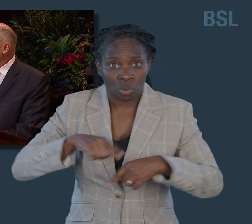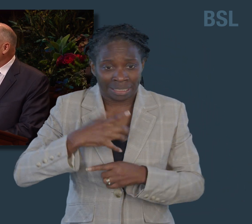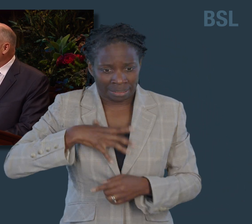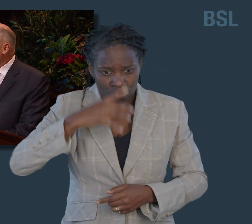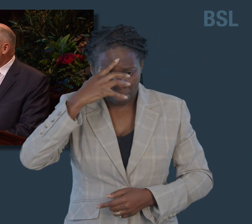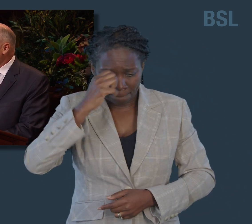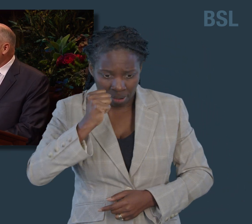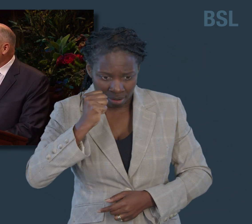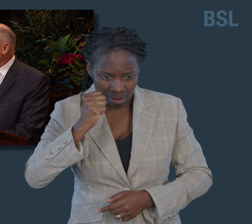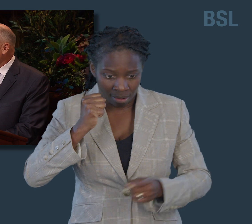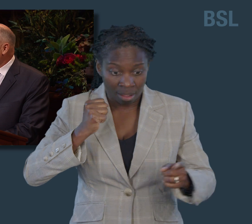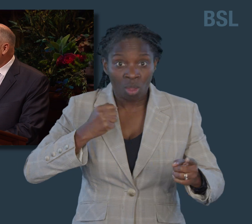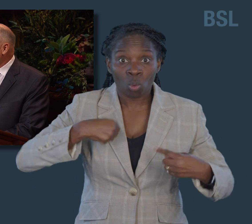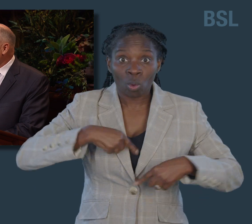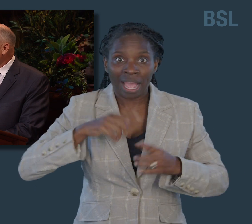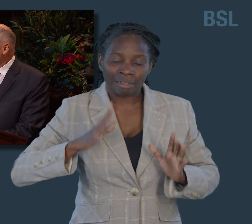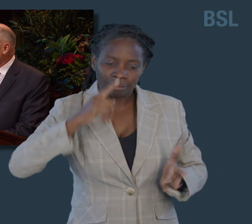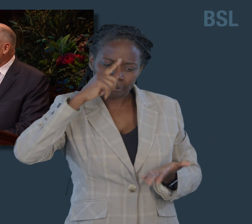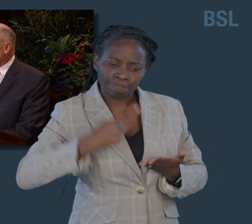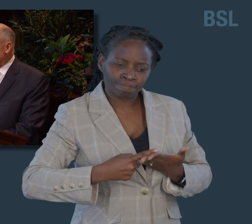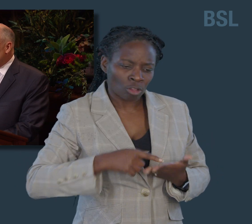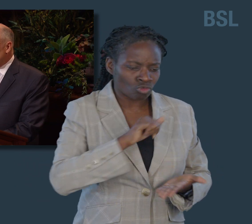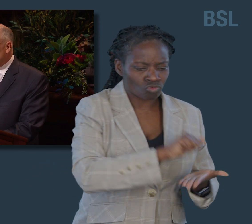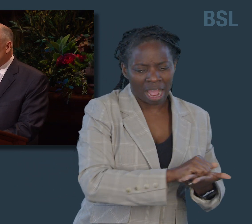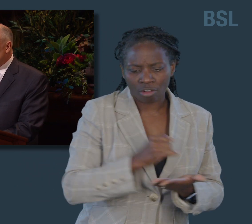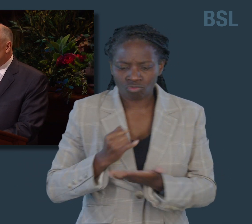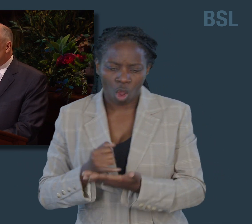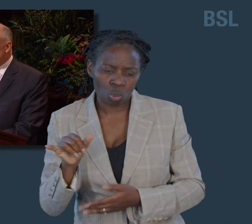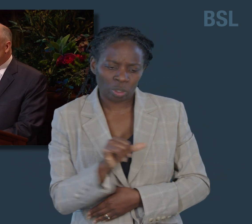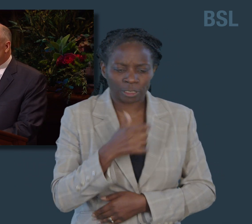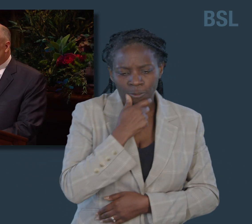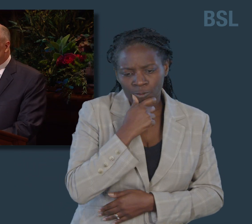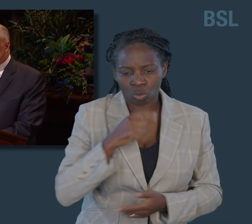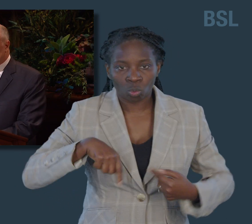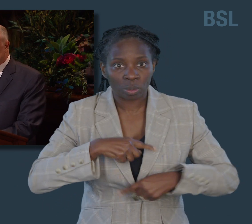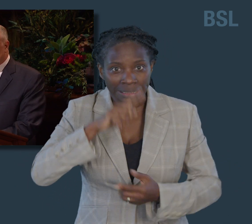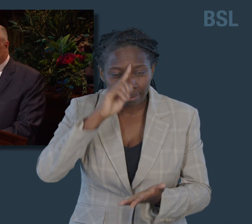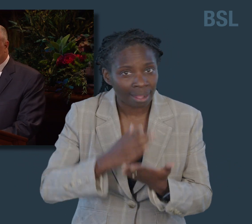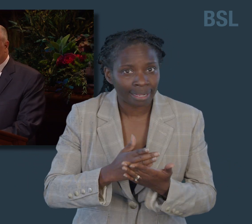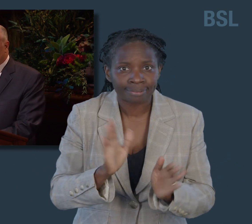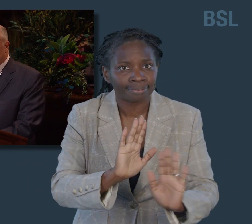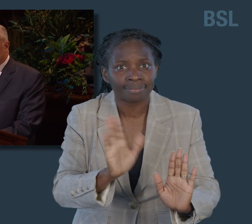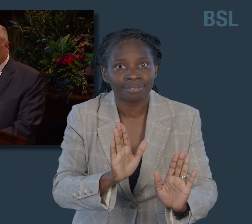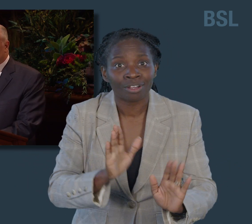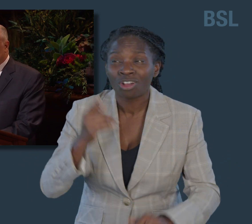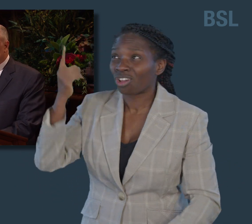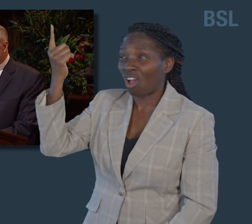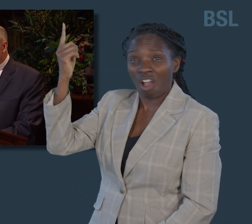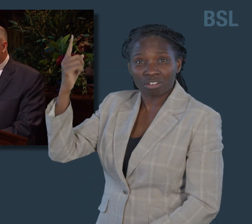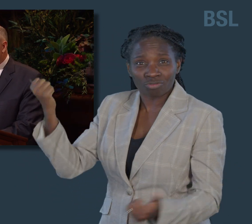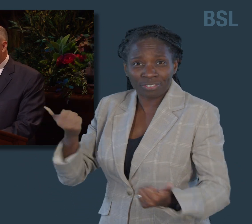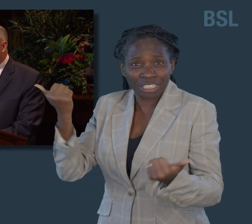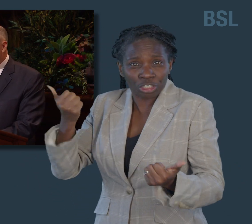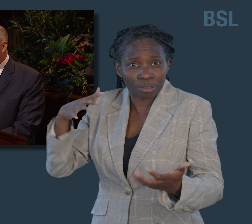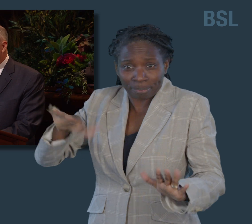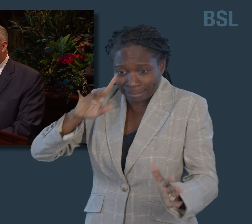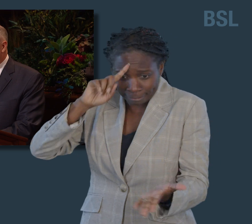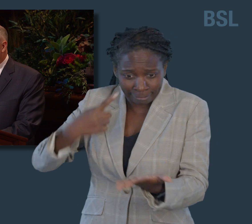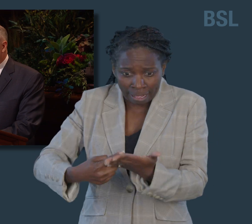for us to define. God has established these boundaries Himself based on eternal truths for our